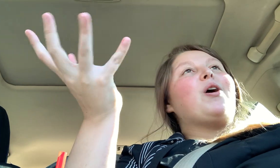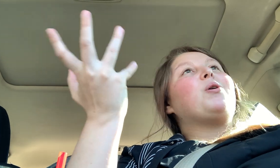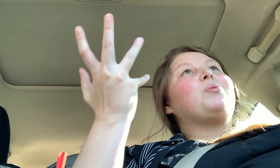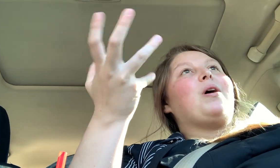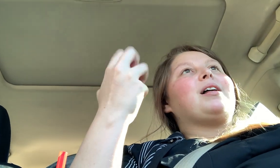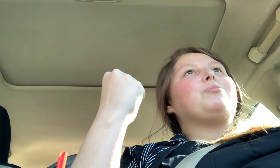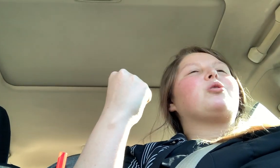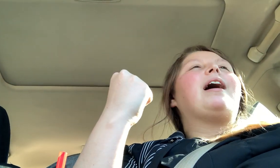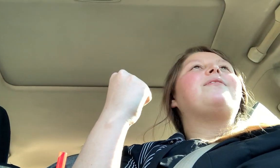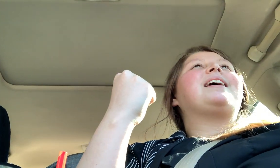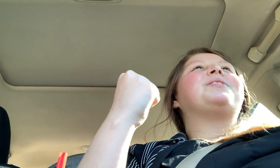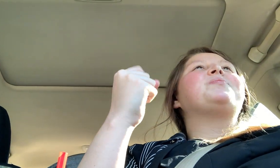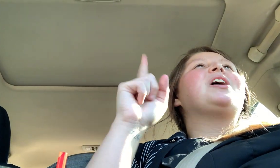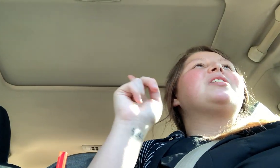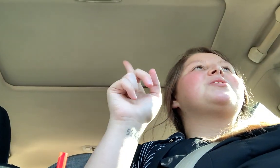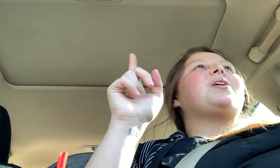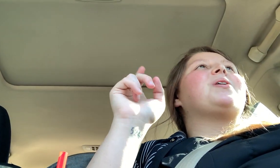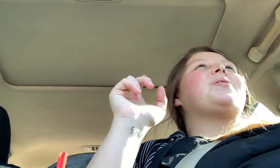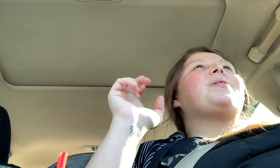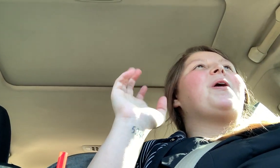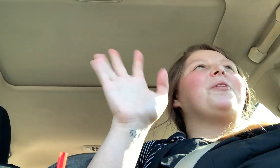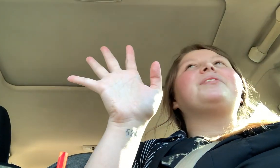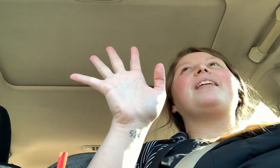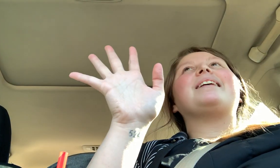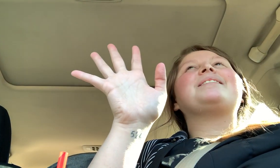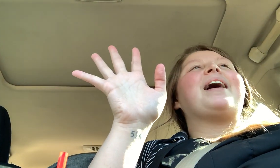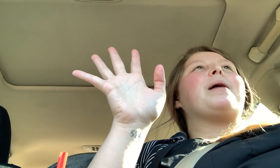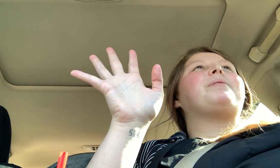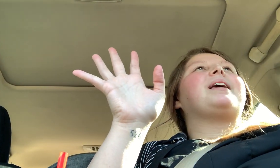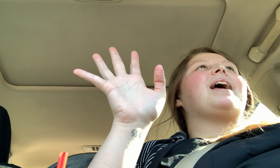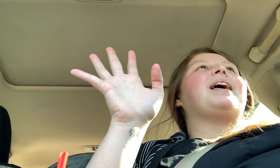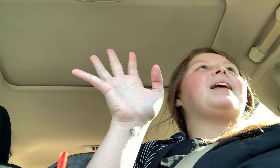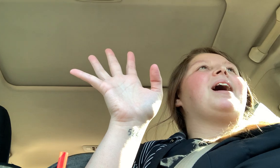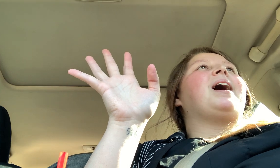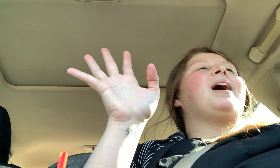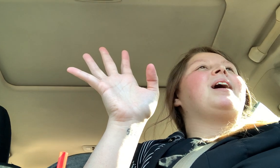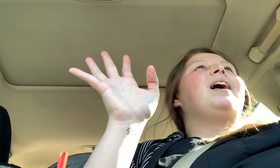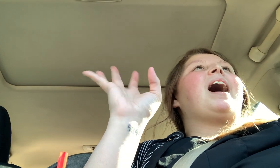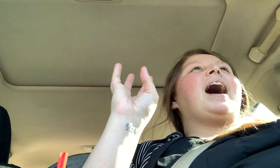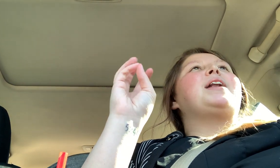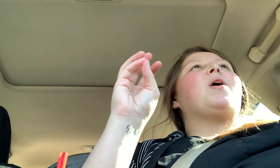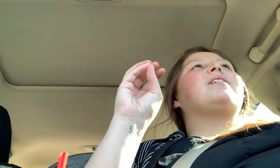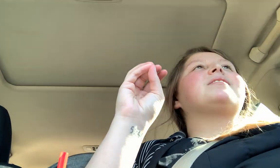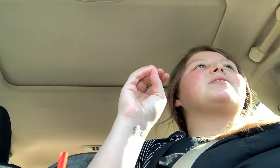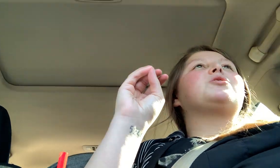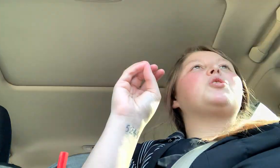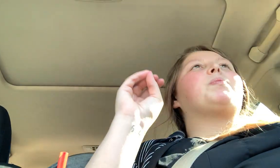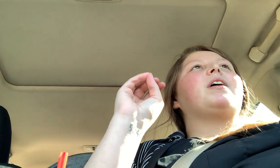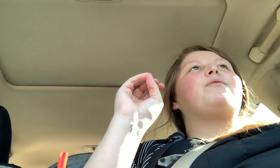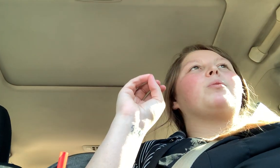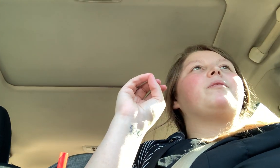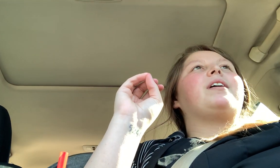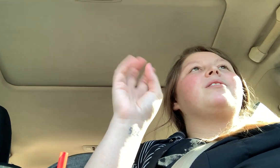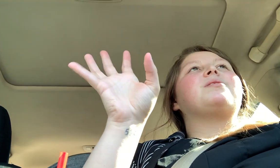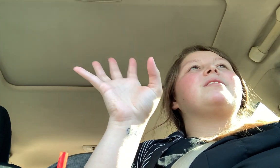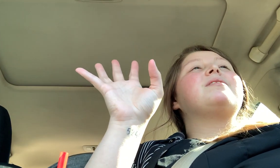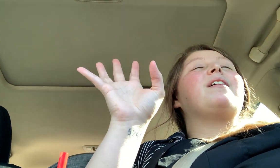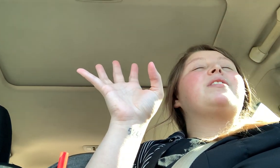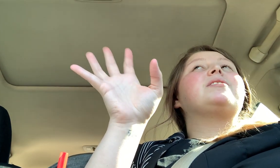phone while I'm driving. So, hopefully that does not happen again. I know this is a super informal video, so if this